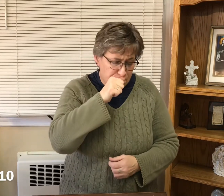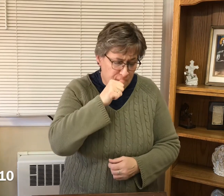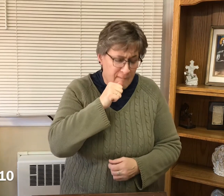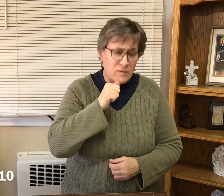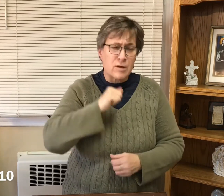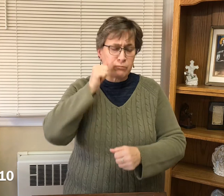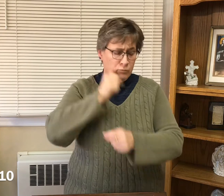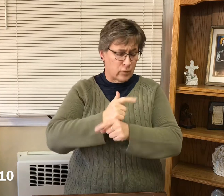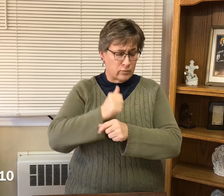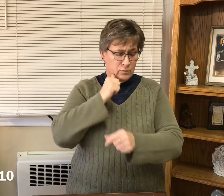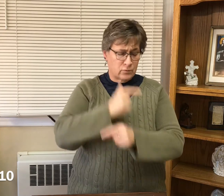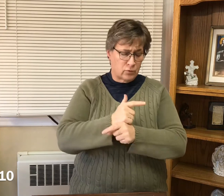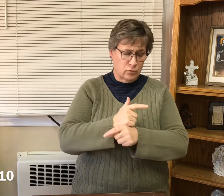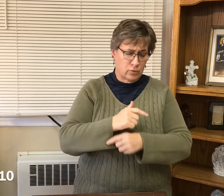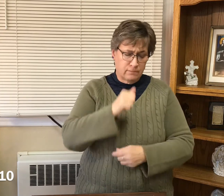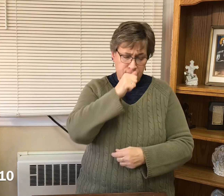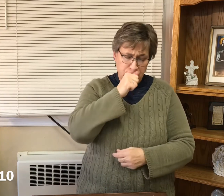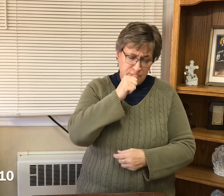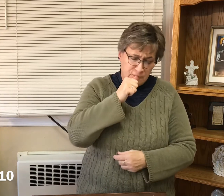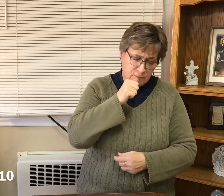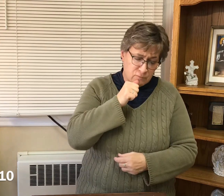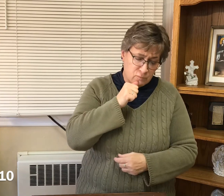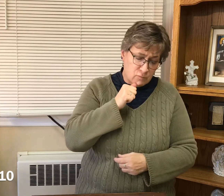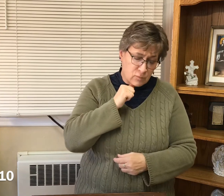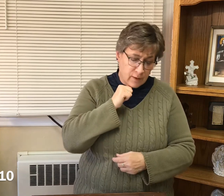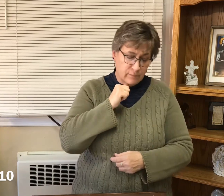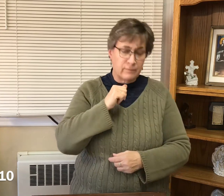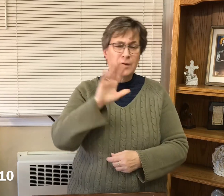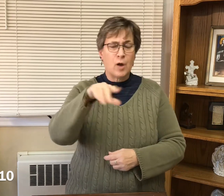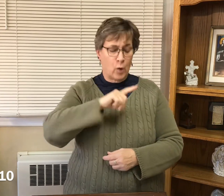Be patient, brothers and sisters, until the coming of the Lord.